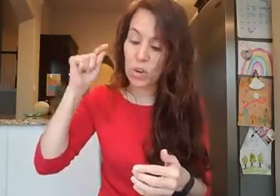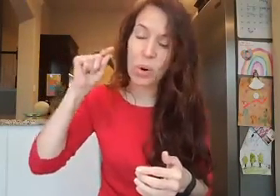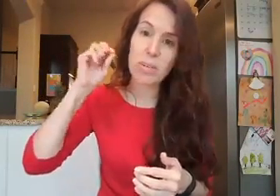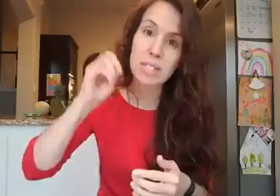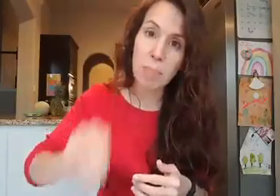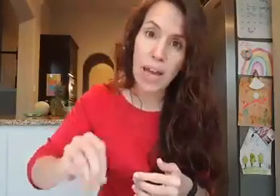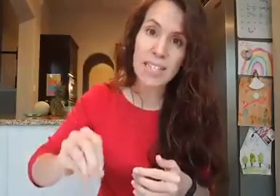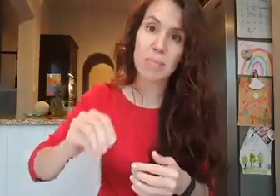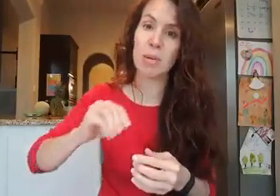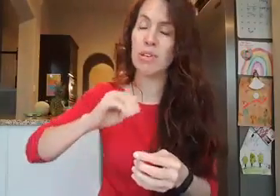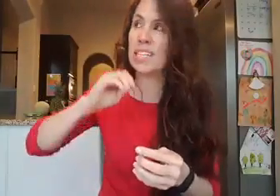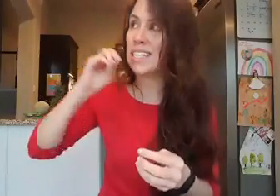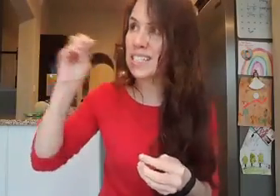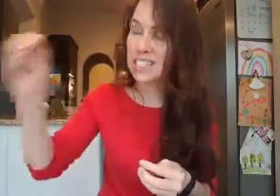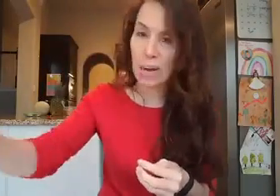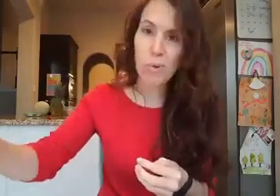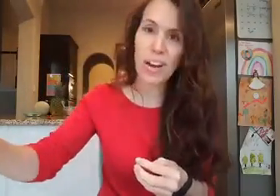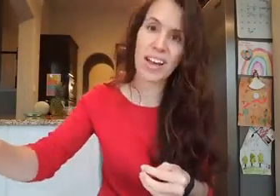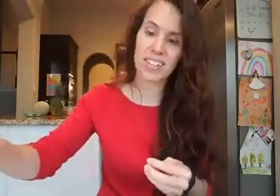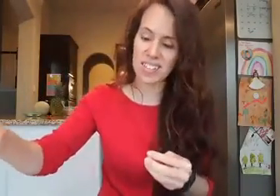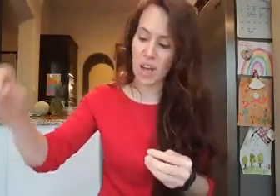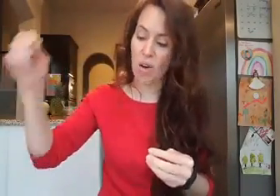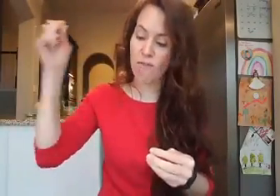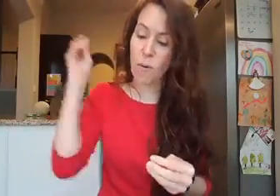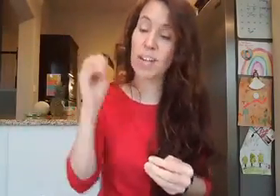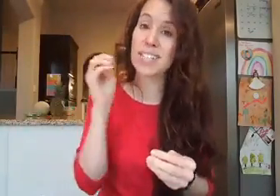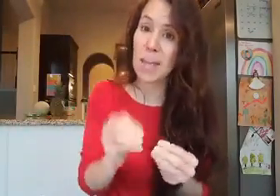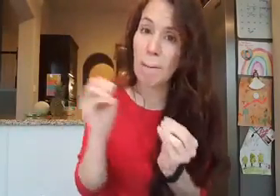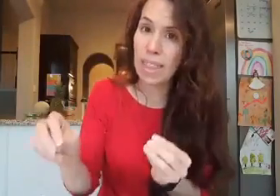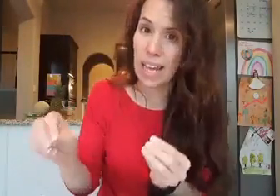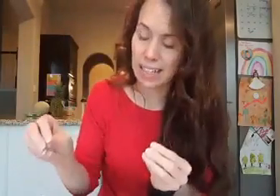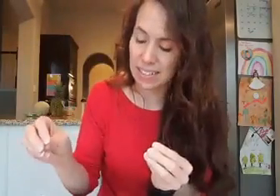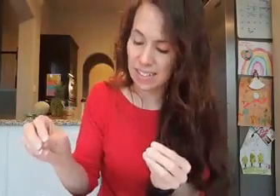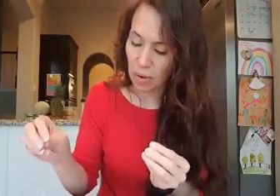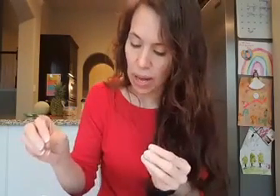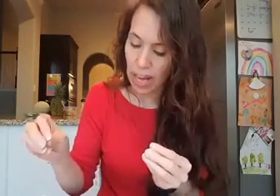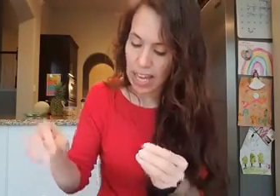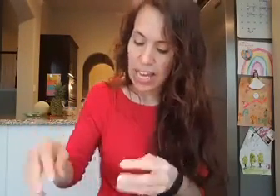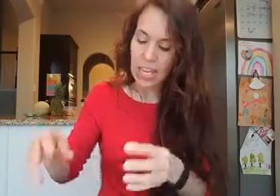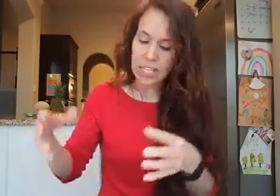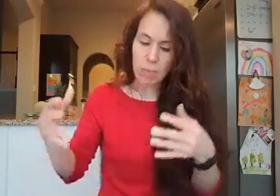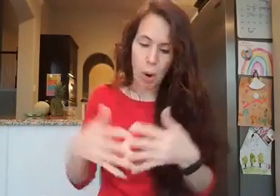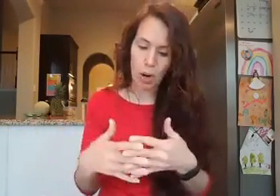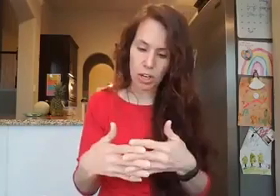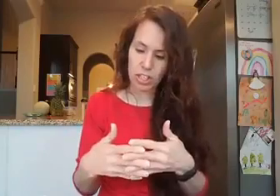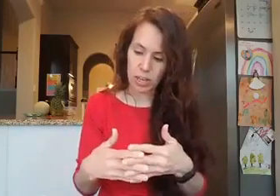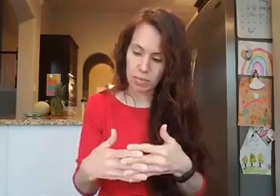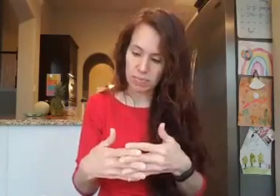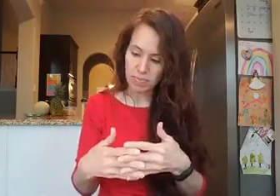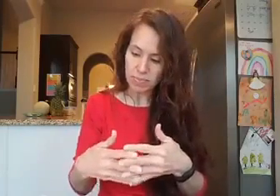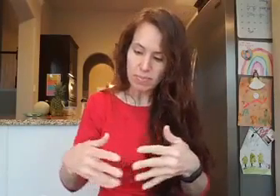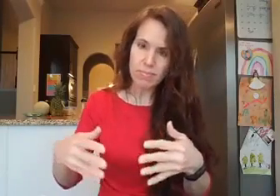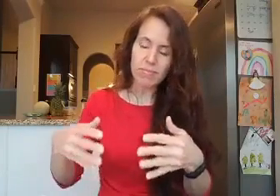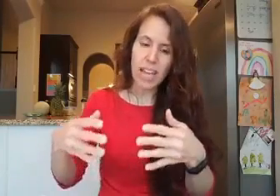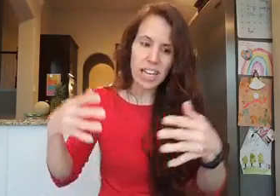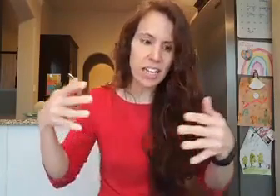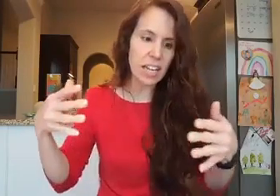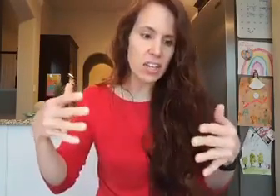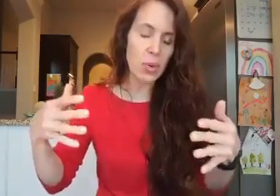you are responsible to someone else for something, okay? It's a partnership, and you